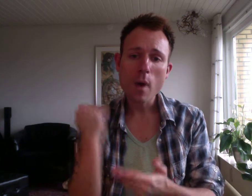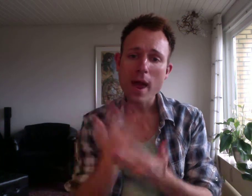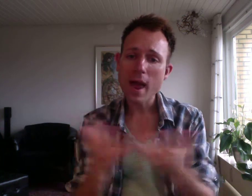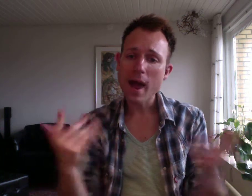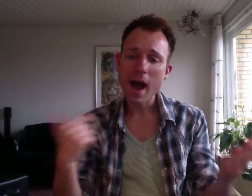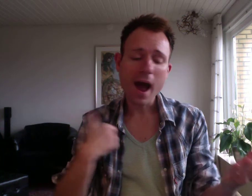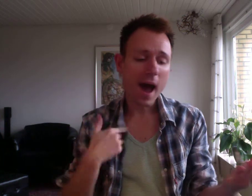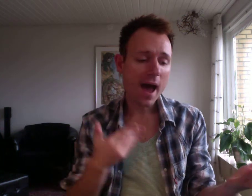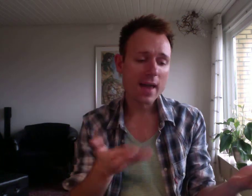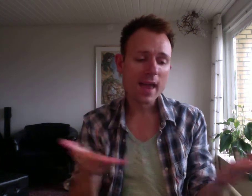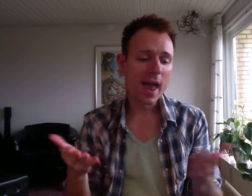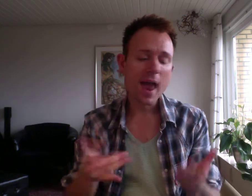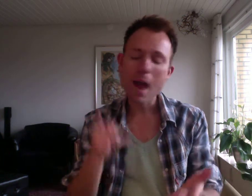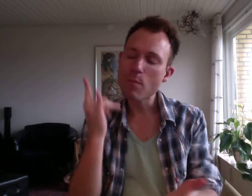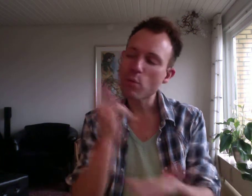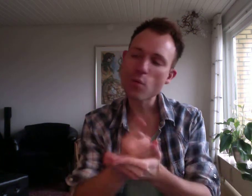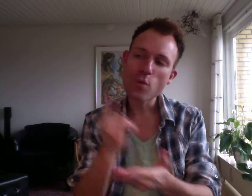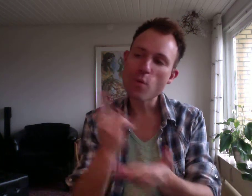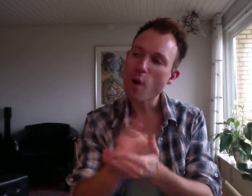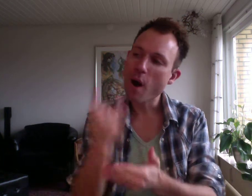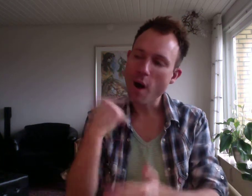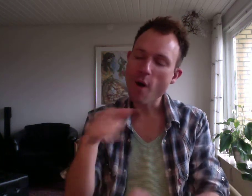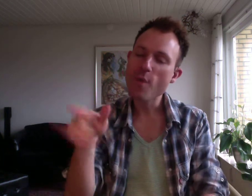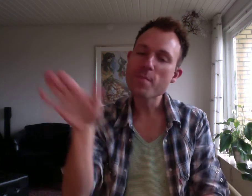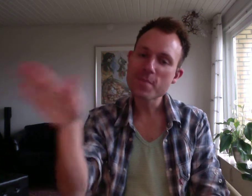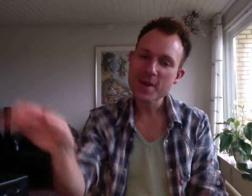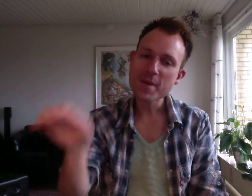I am there you'll be